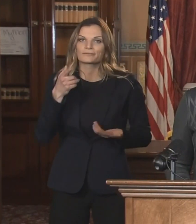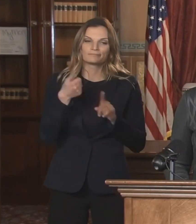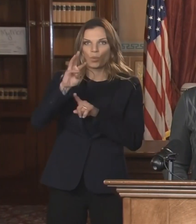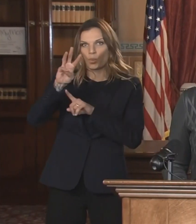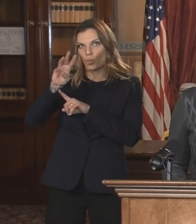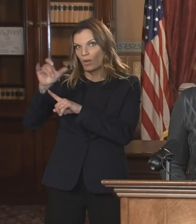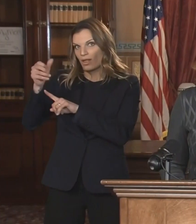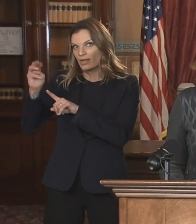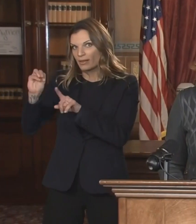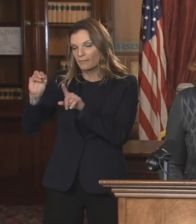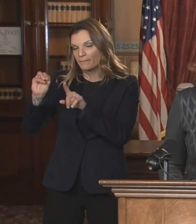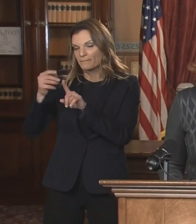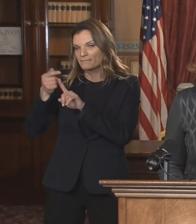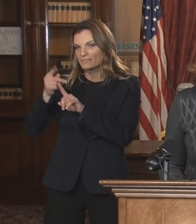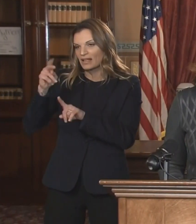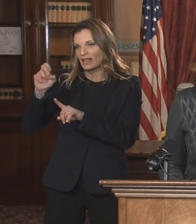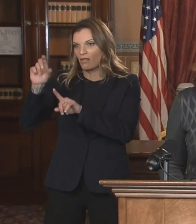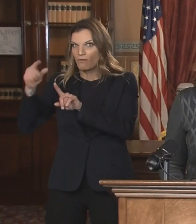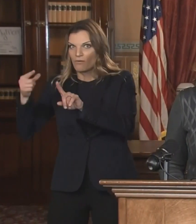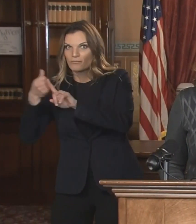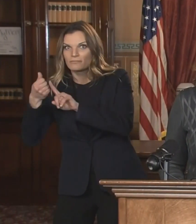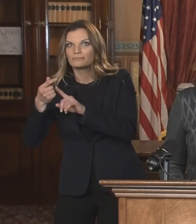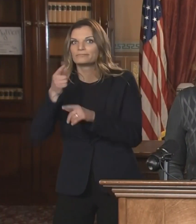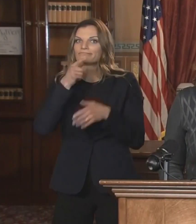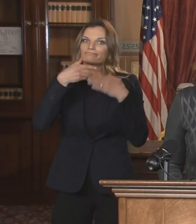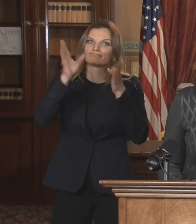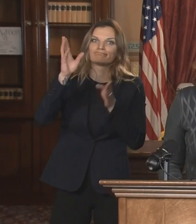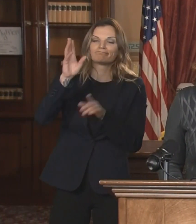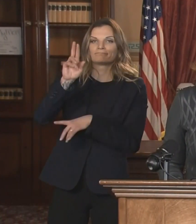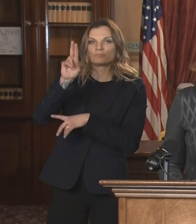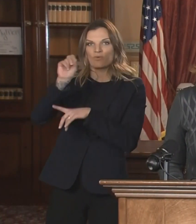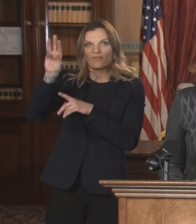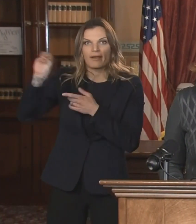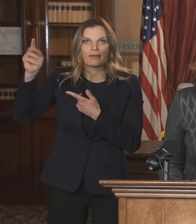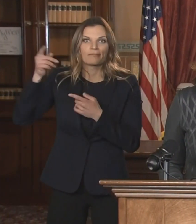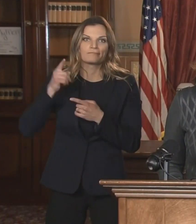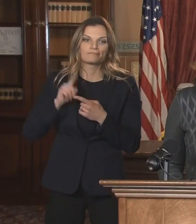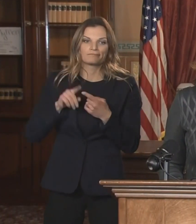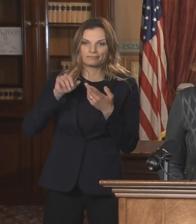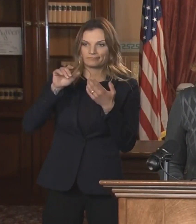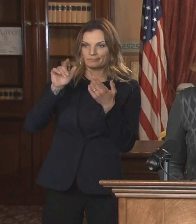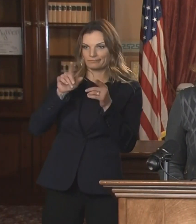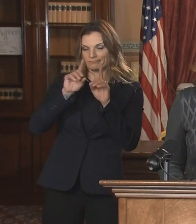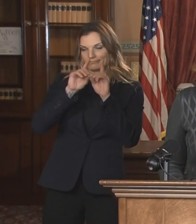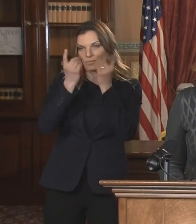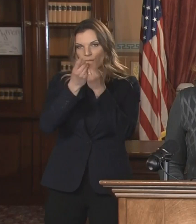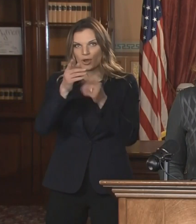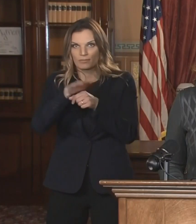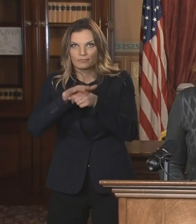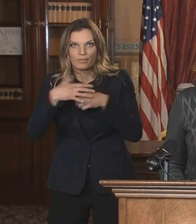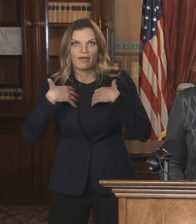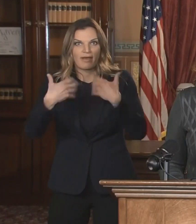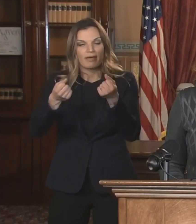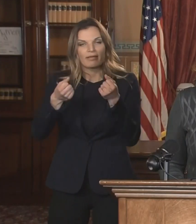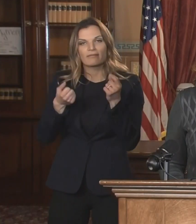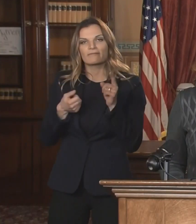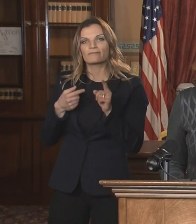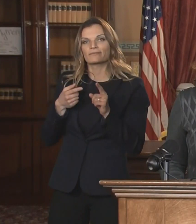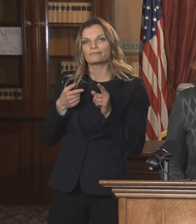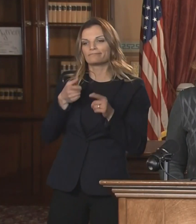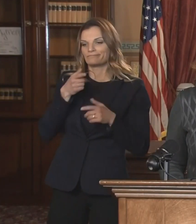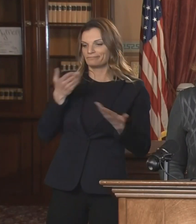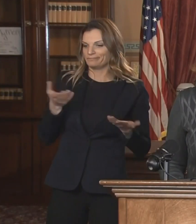and University of Michigan School of Public Health and the department and our local experts as well.